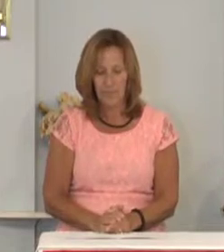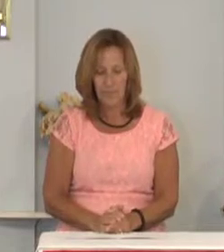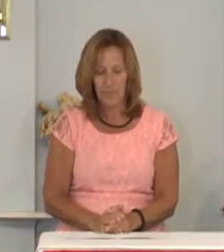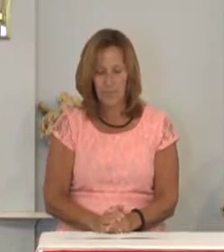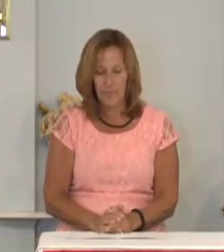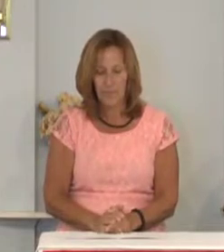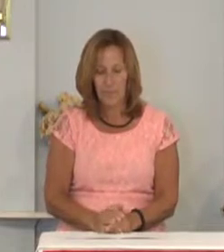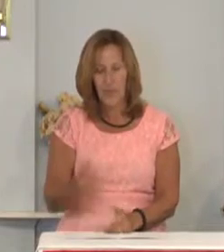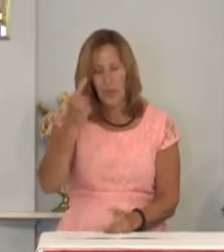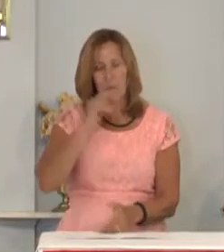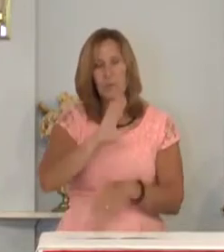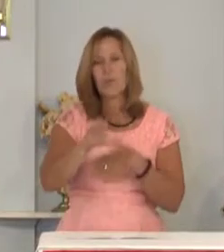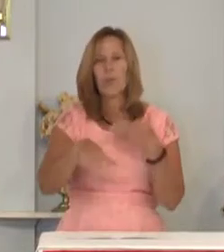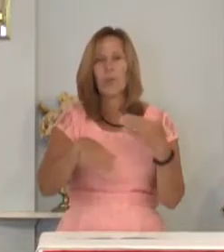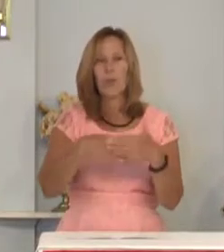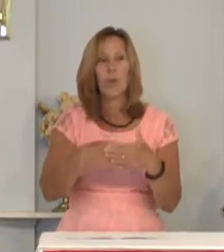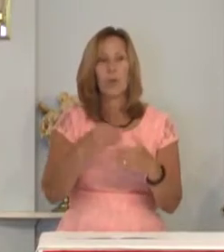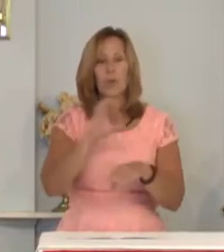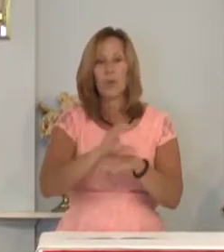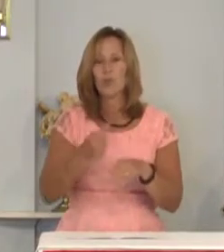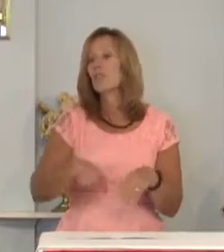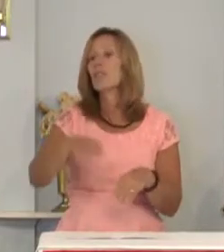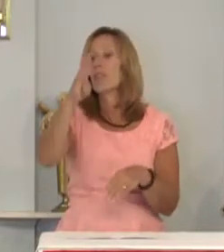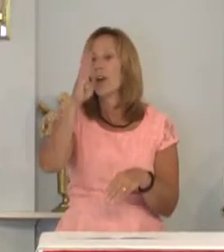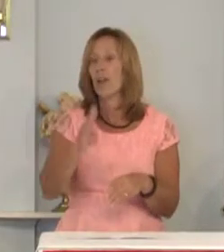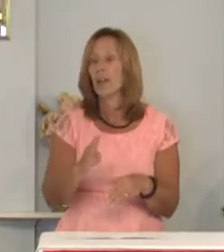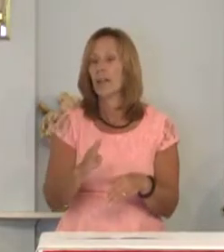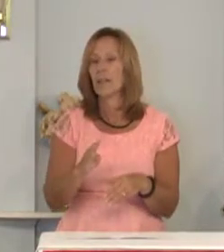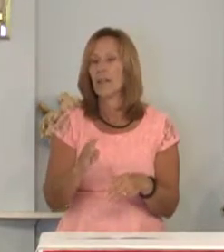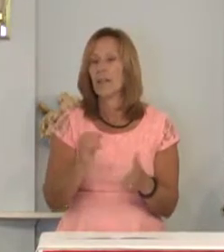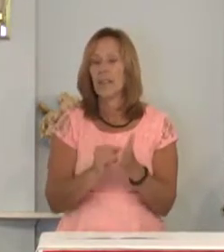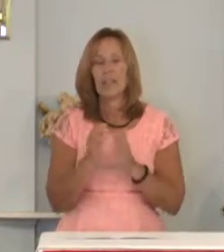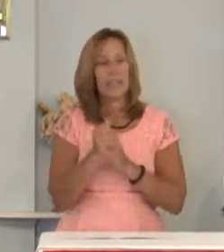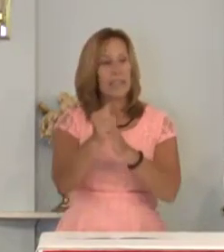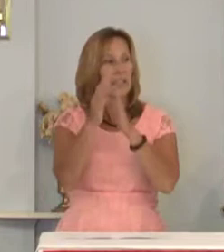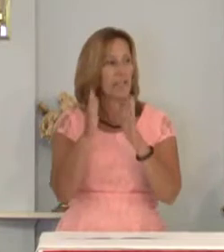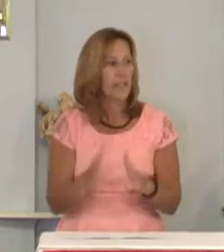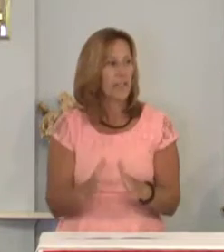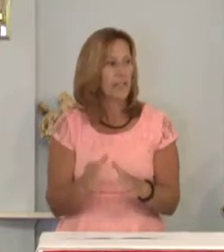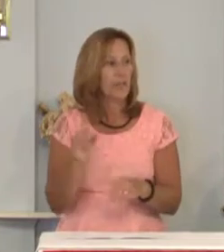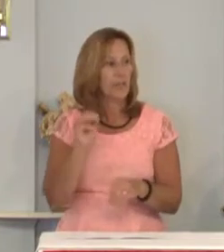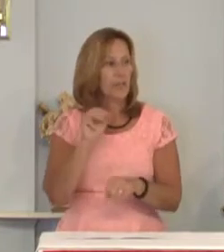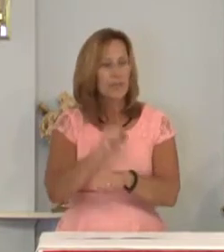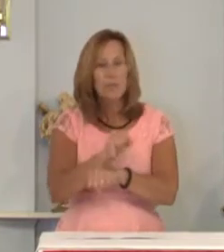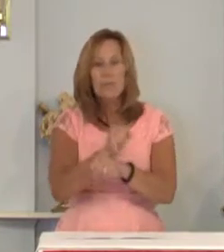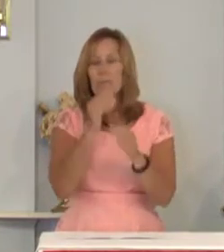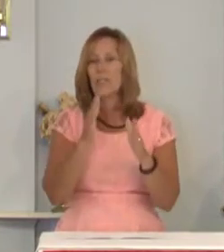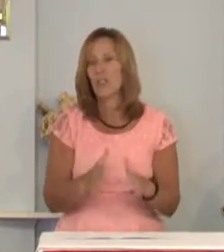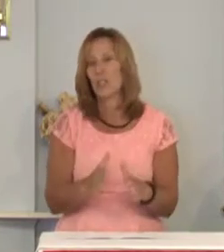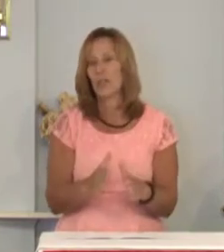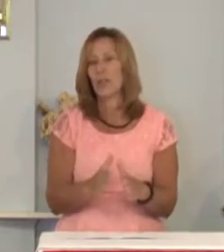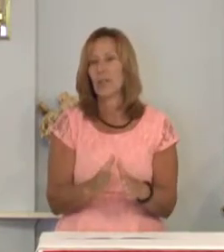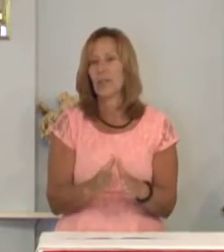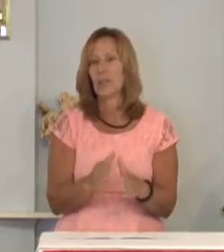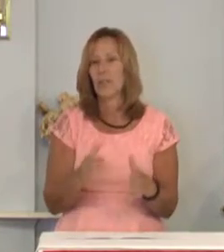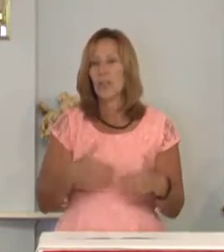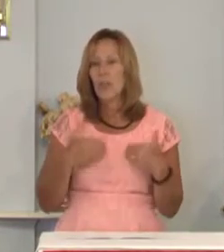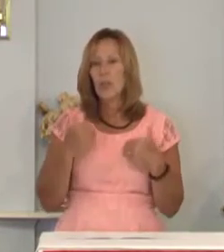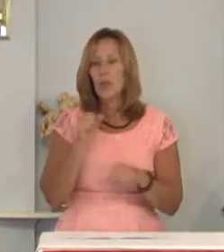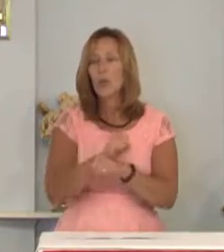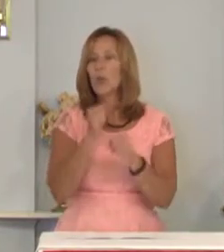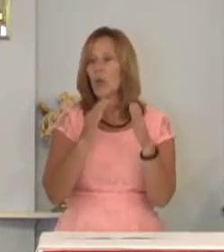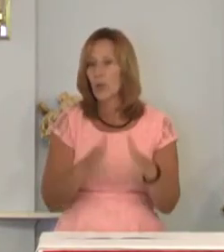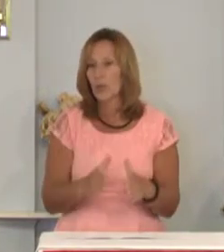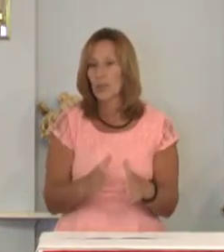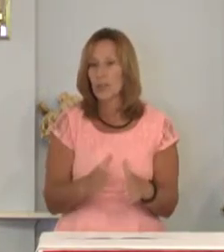for the whole church of God its leaders missionaries youth workers